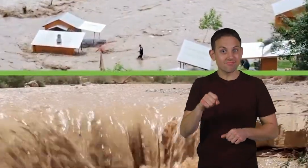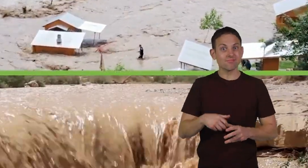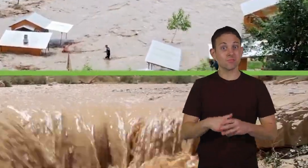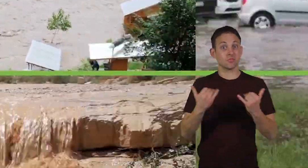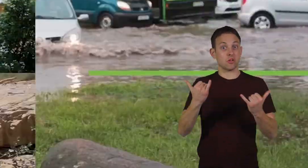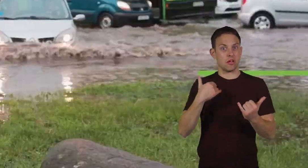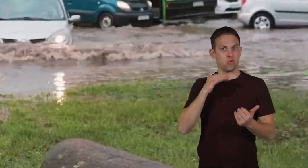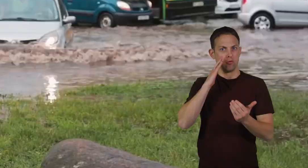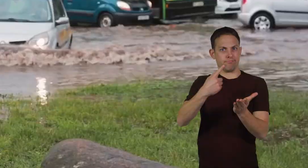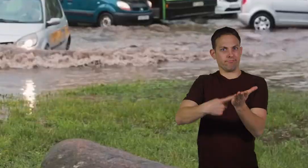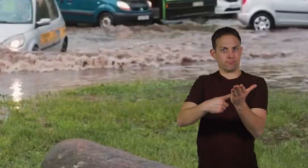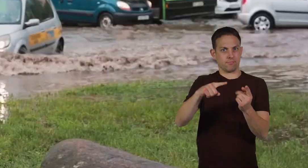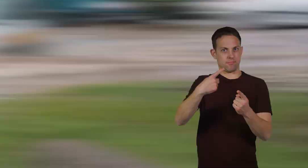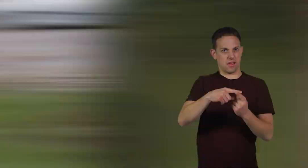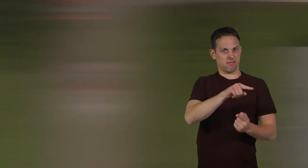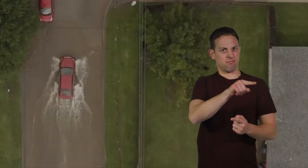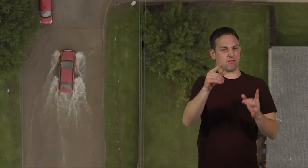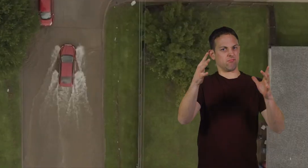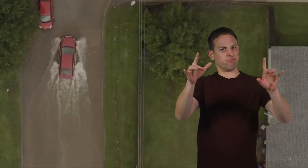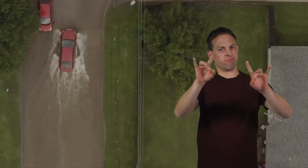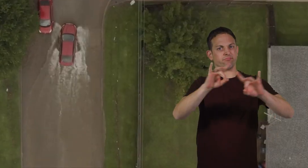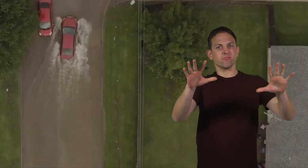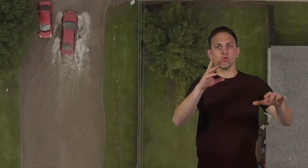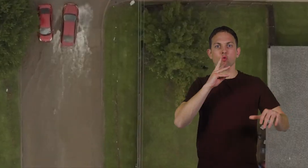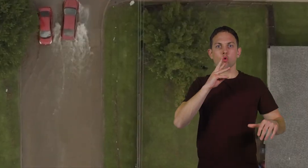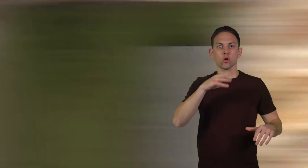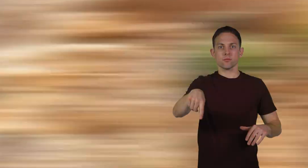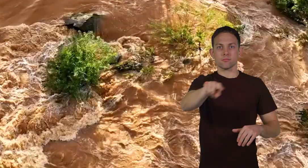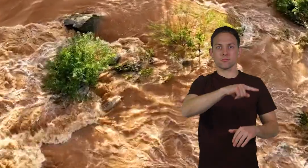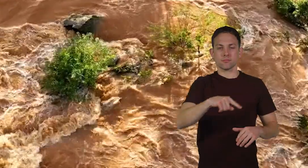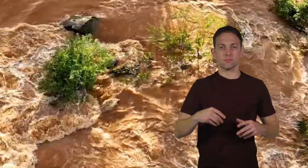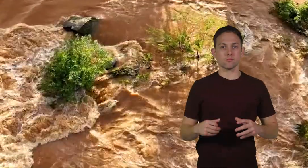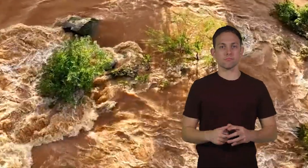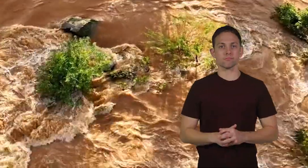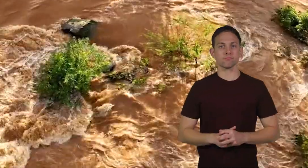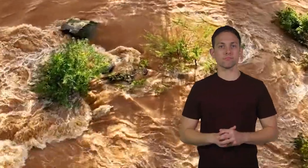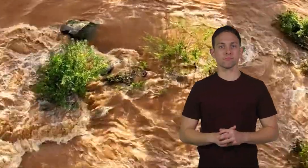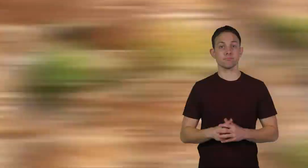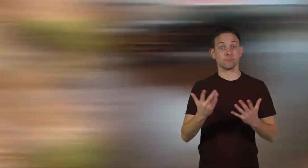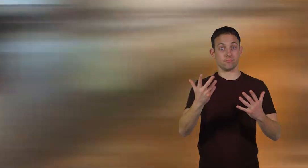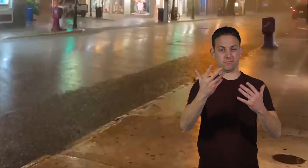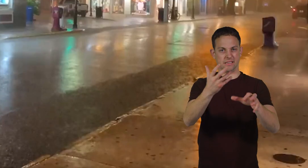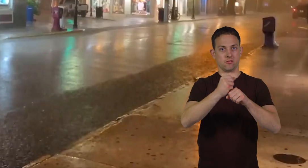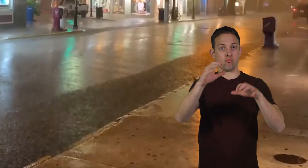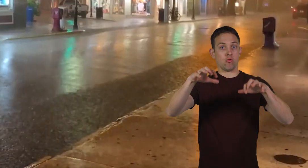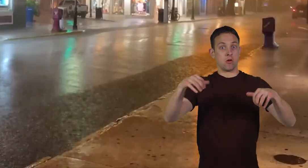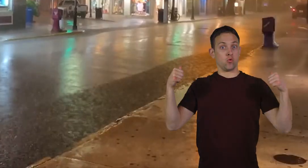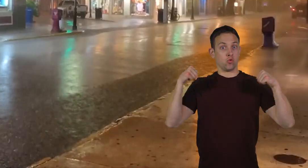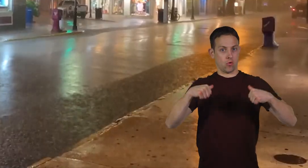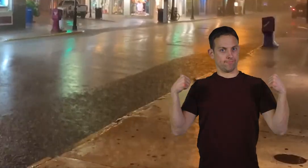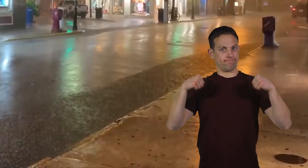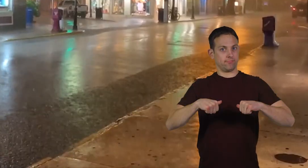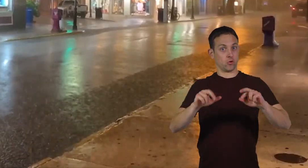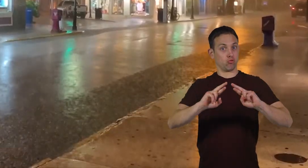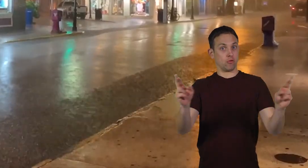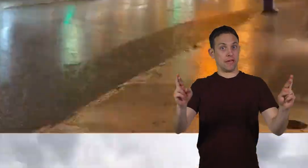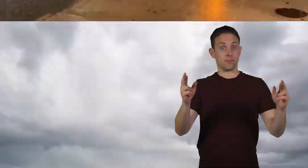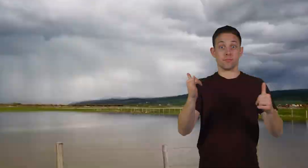Today, we are going to talk all about this watery phenom. So get your raincoats ready. First,